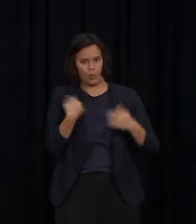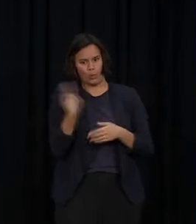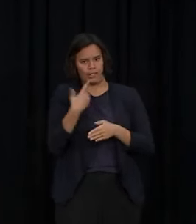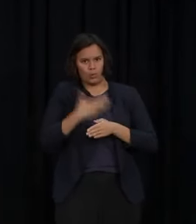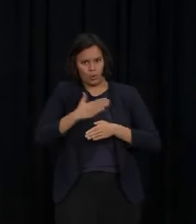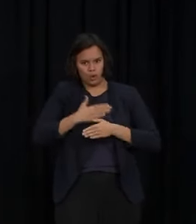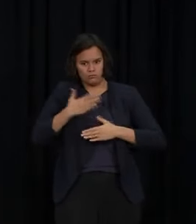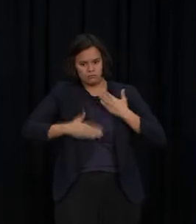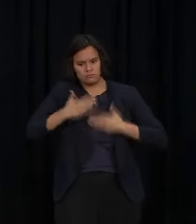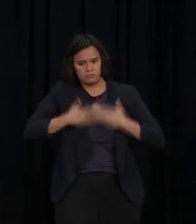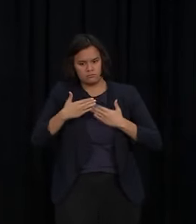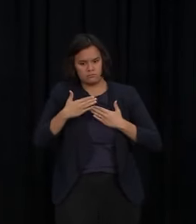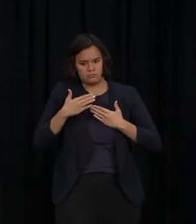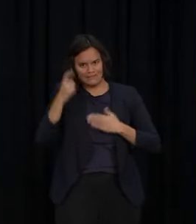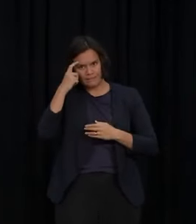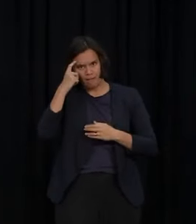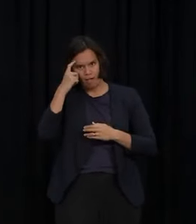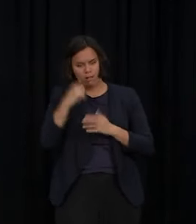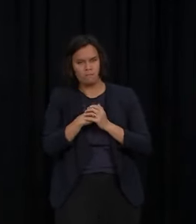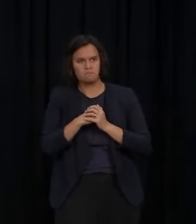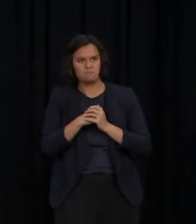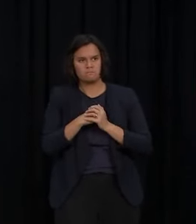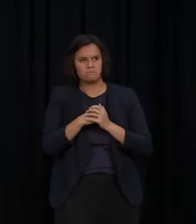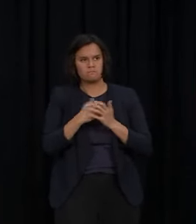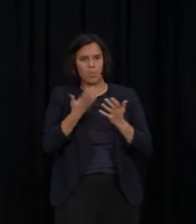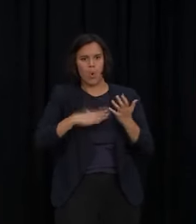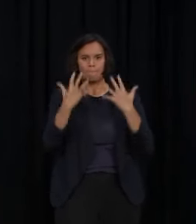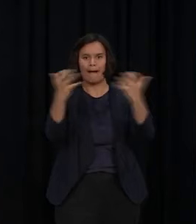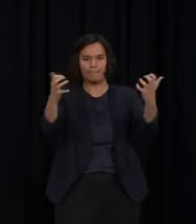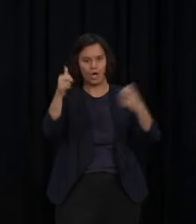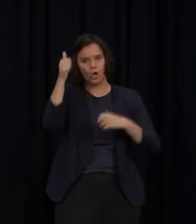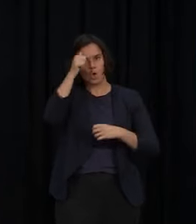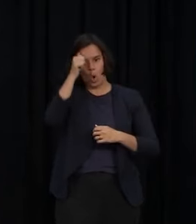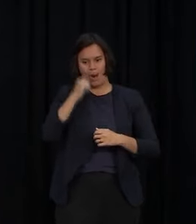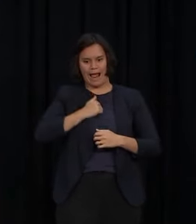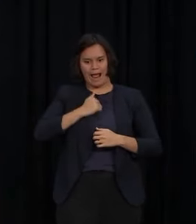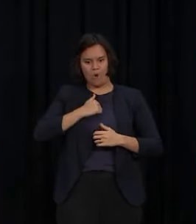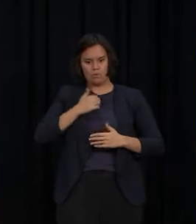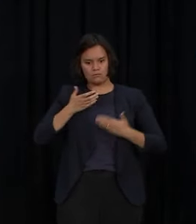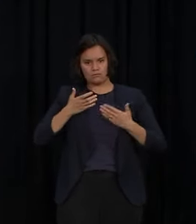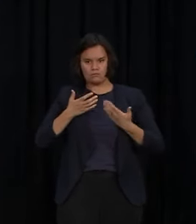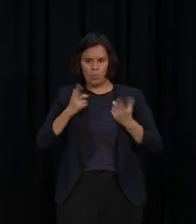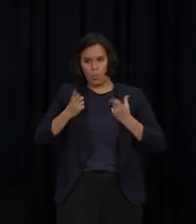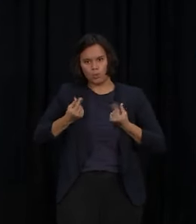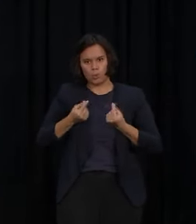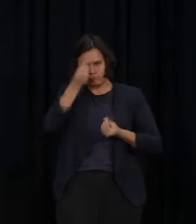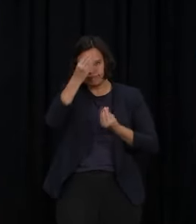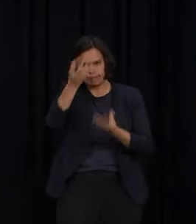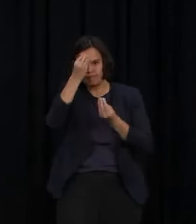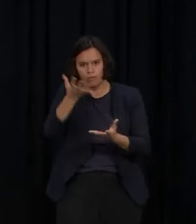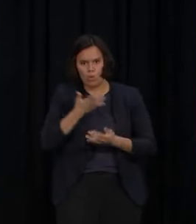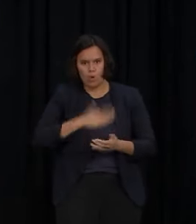responding to those but of course we also often do like to hear the view of others as to whether or not that's something that are